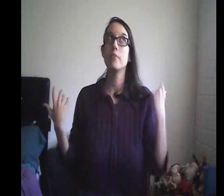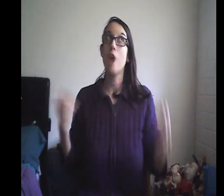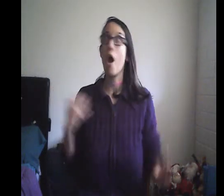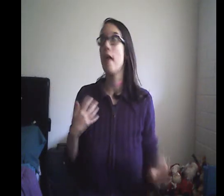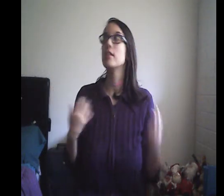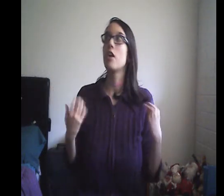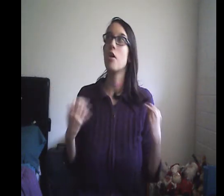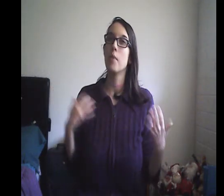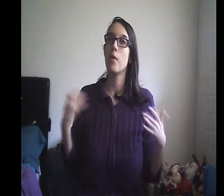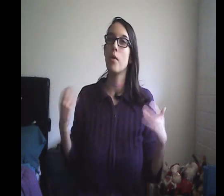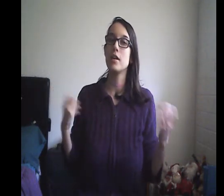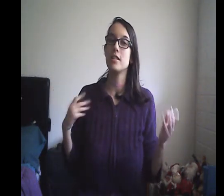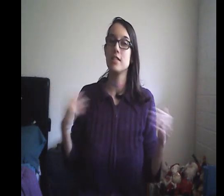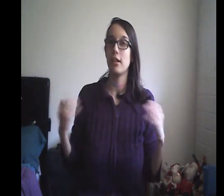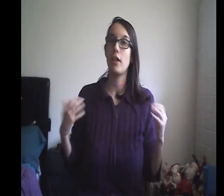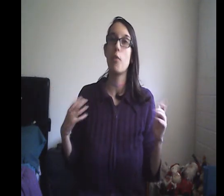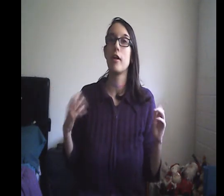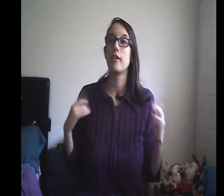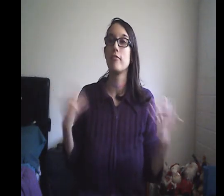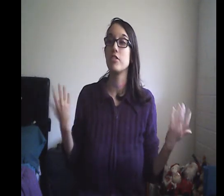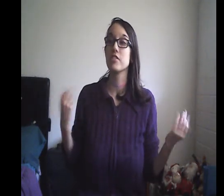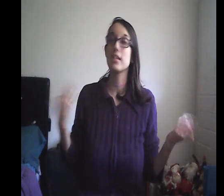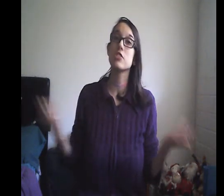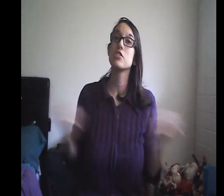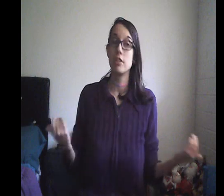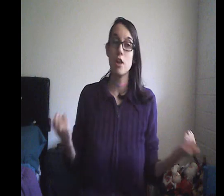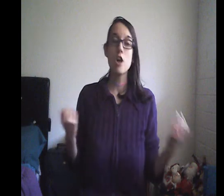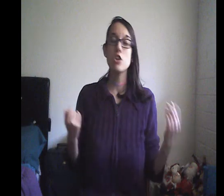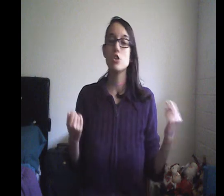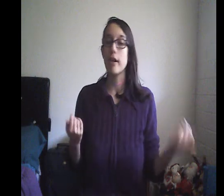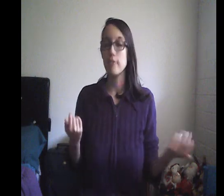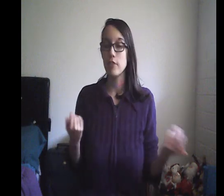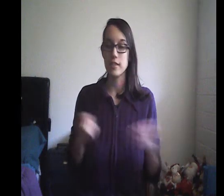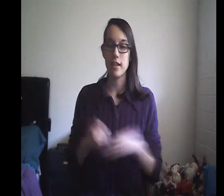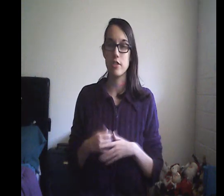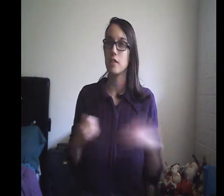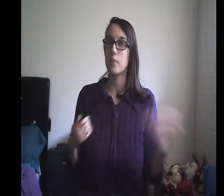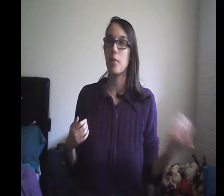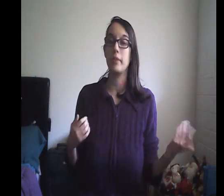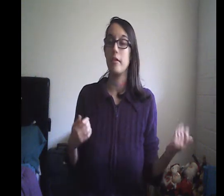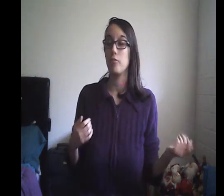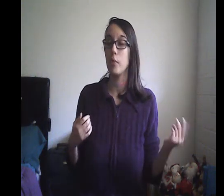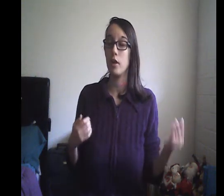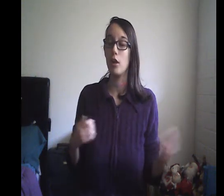um into like wearing false lashes tried false lashes i probably never will um